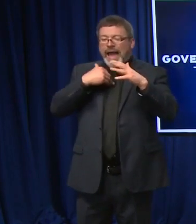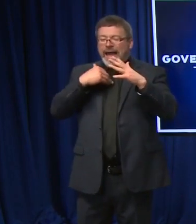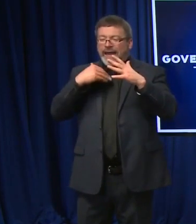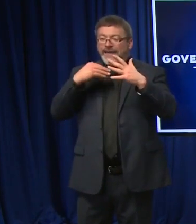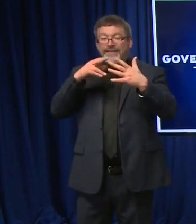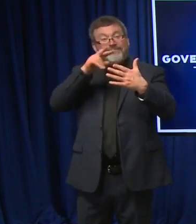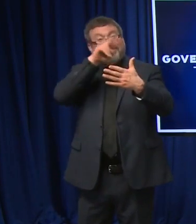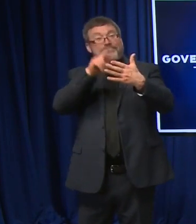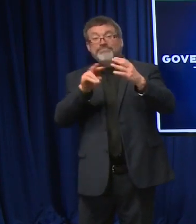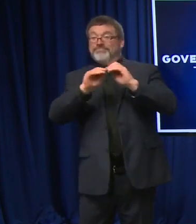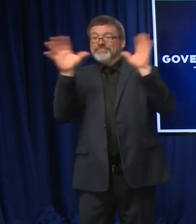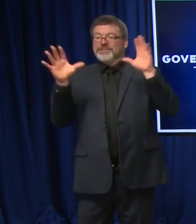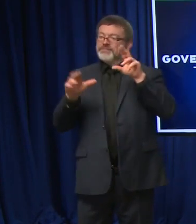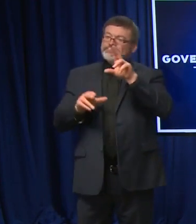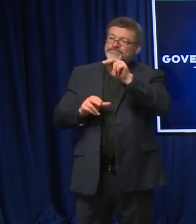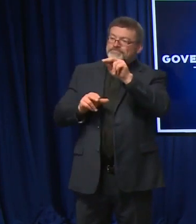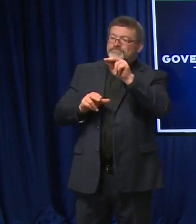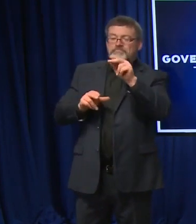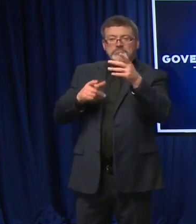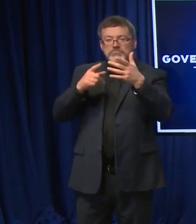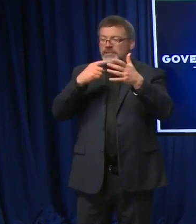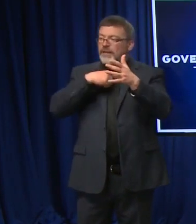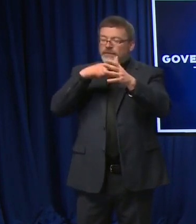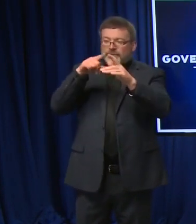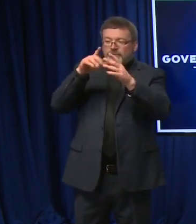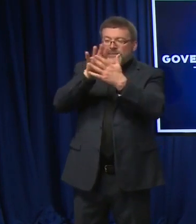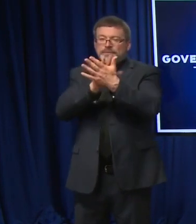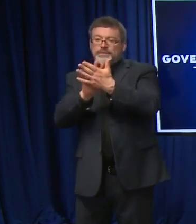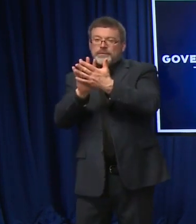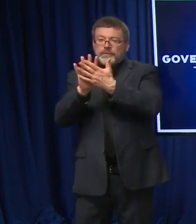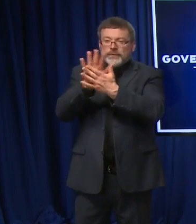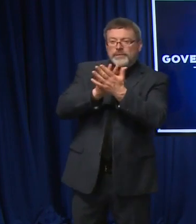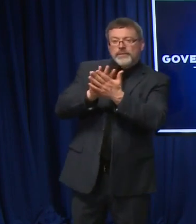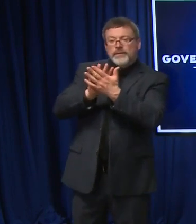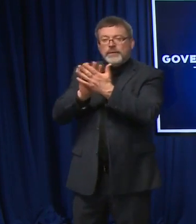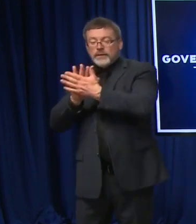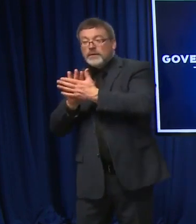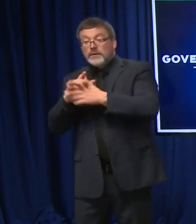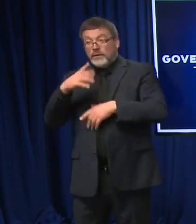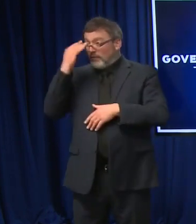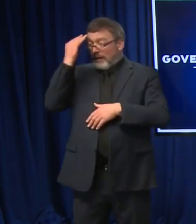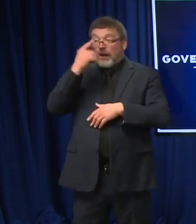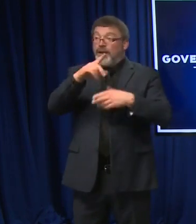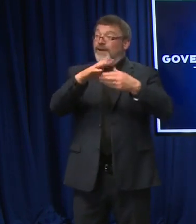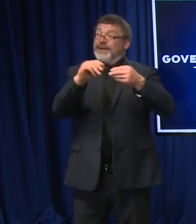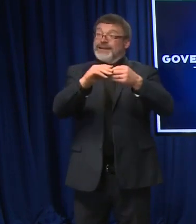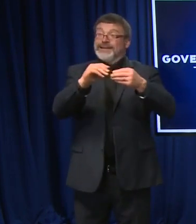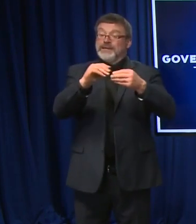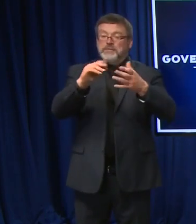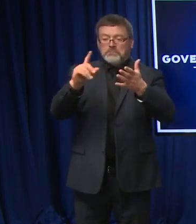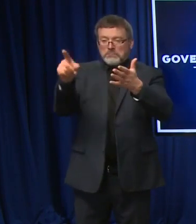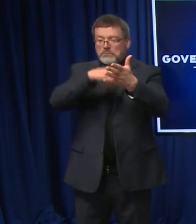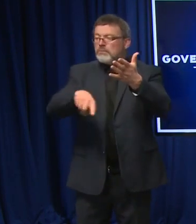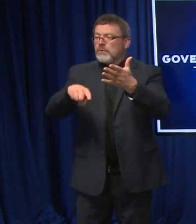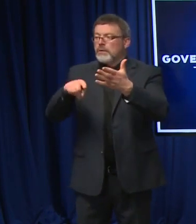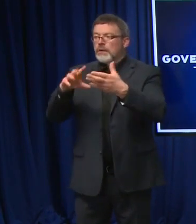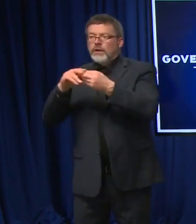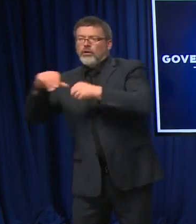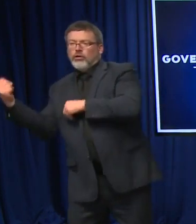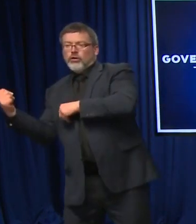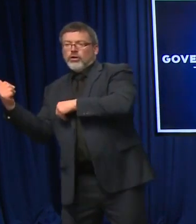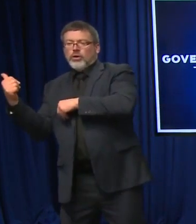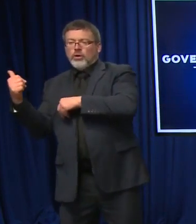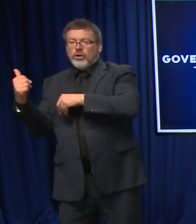very unfortunate. They say one thing one week, they go with another thing another week. They're never able to provide a whole lot of data behind what they do. So not that we just